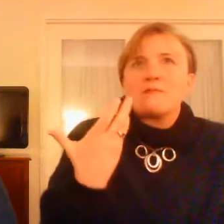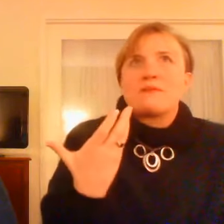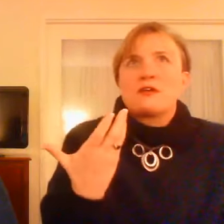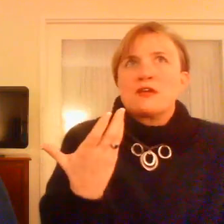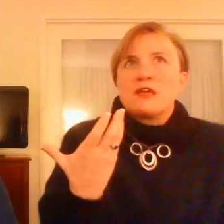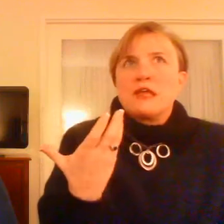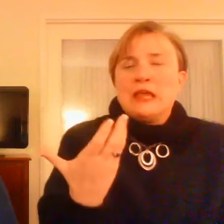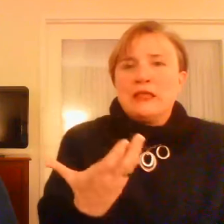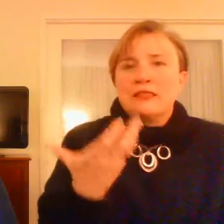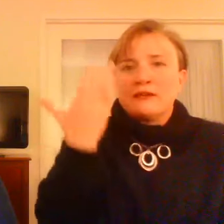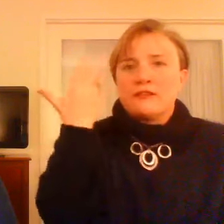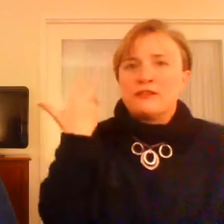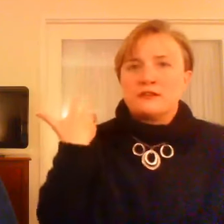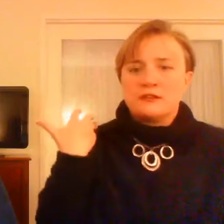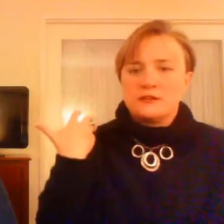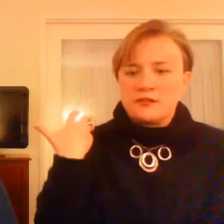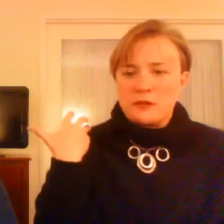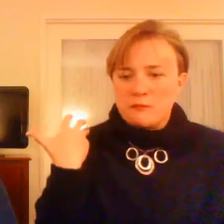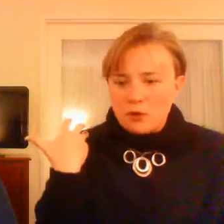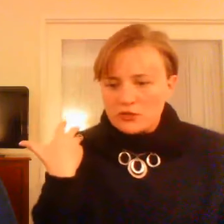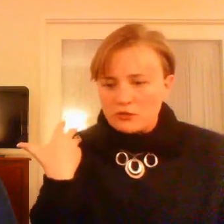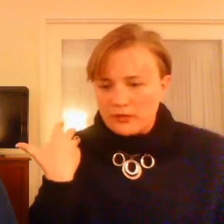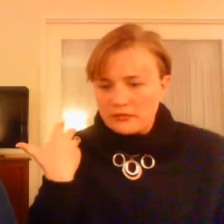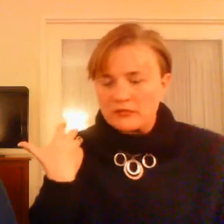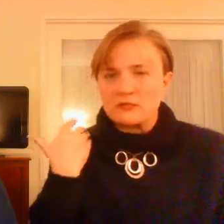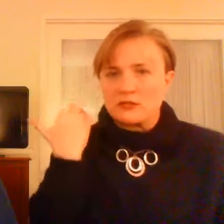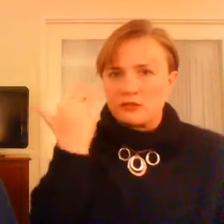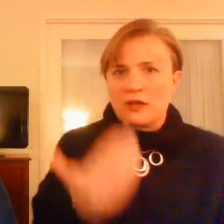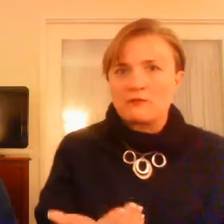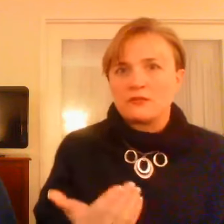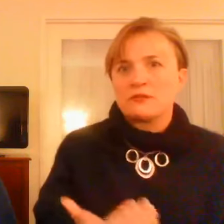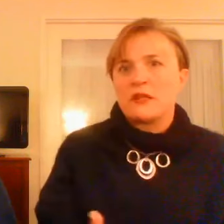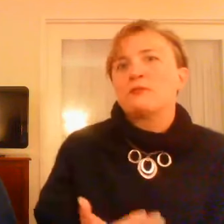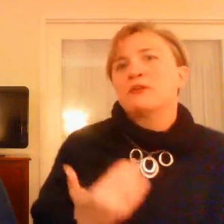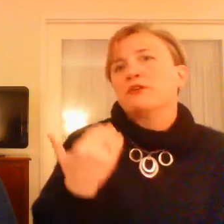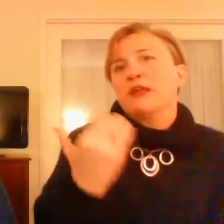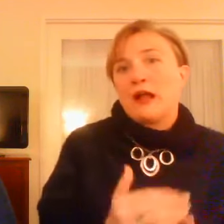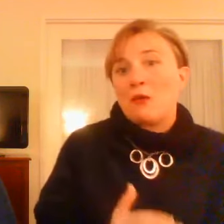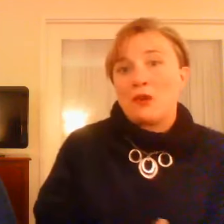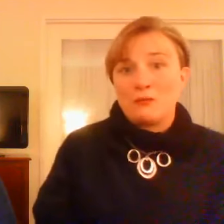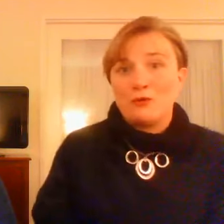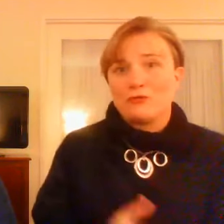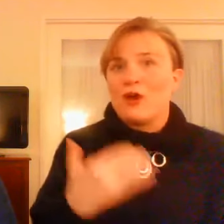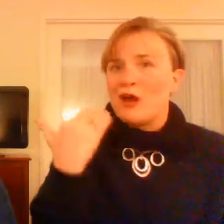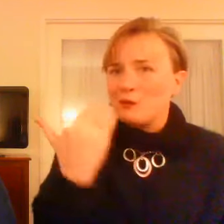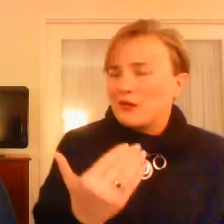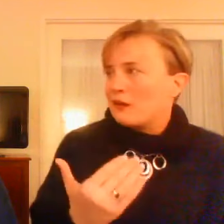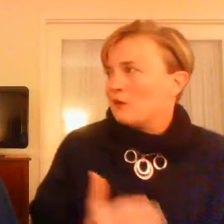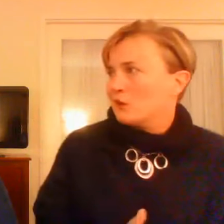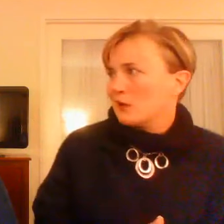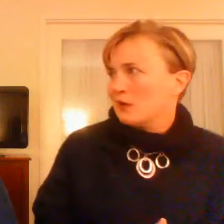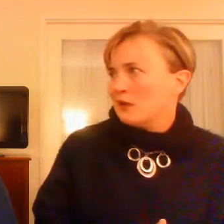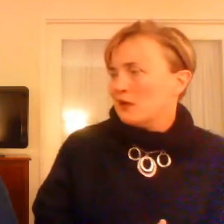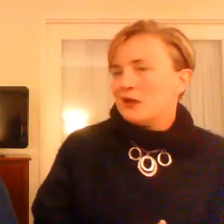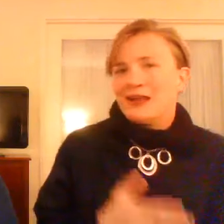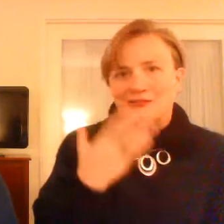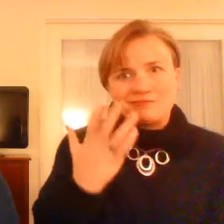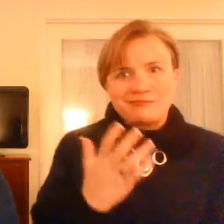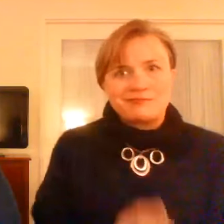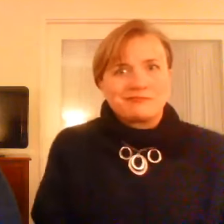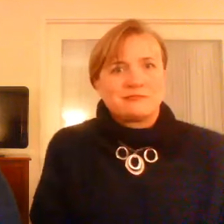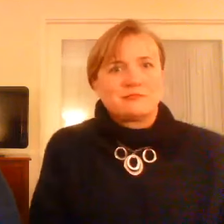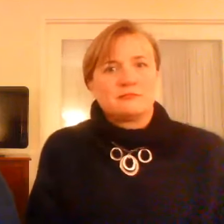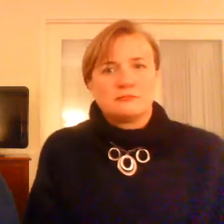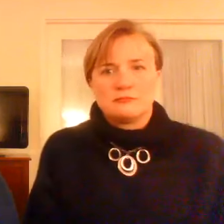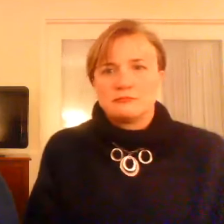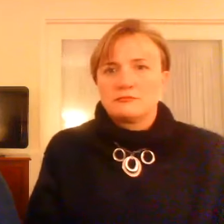up in the, the, the emotional pieces. And so you come to the table and you're like, I want to move. I want to get going. Yeah. And you